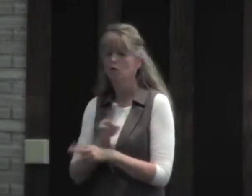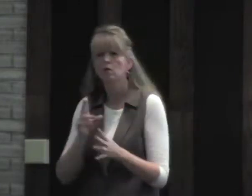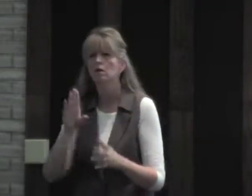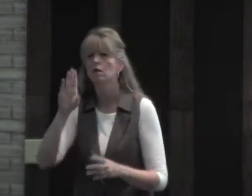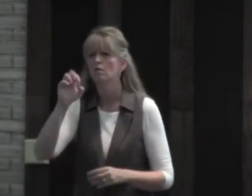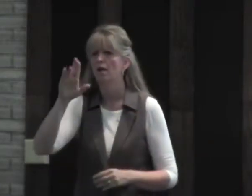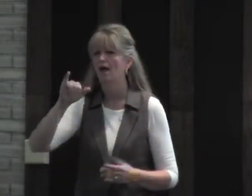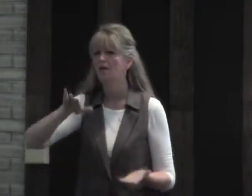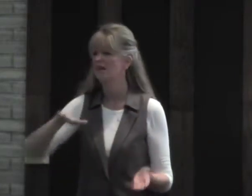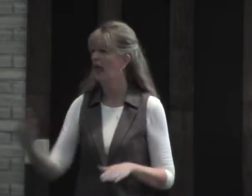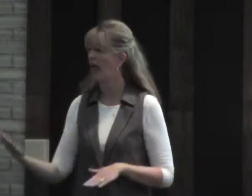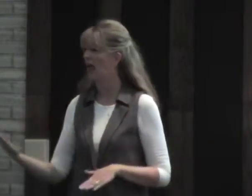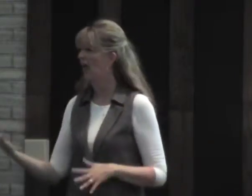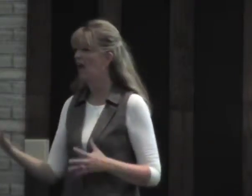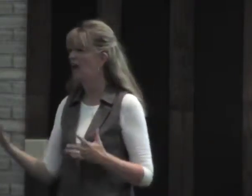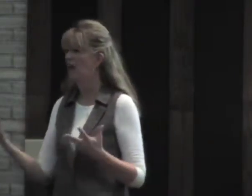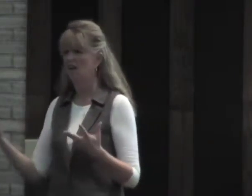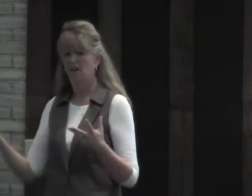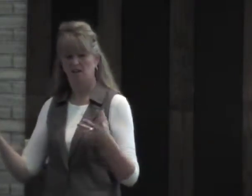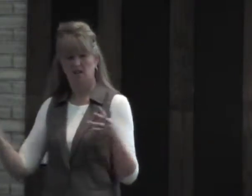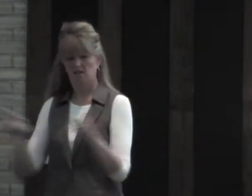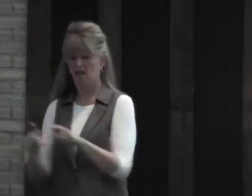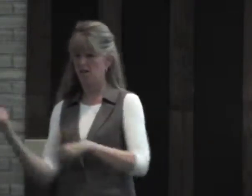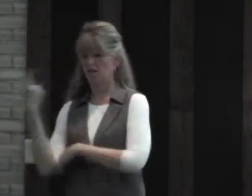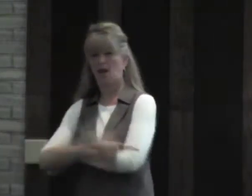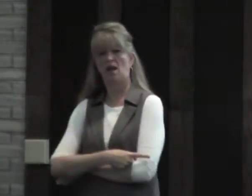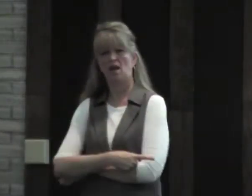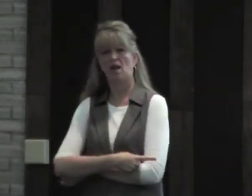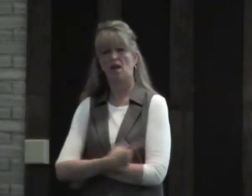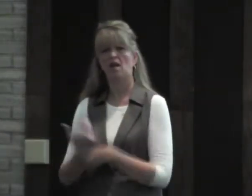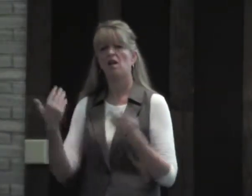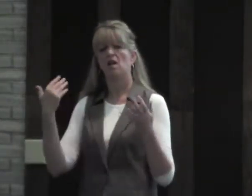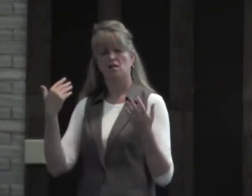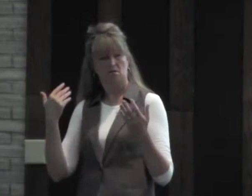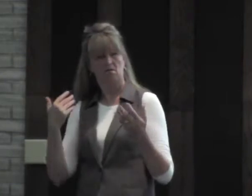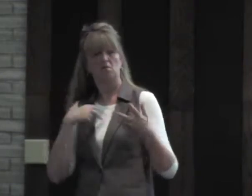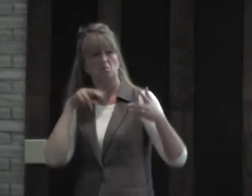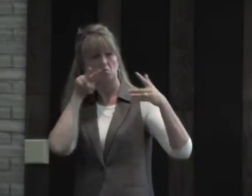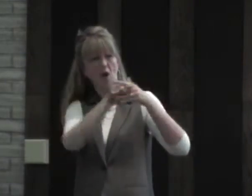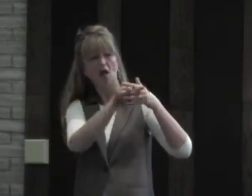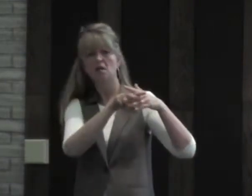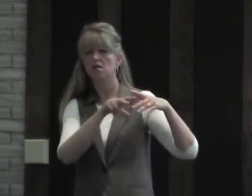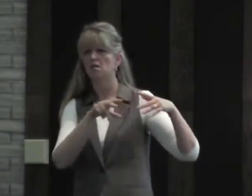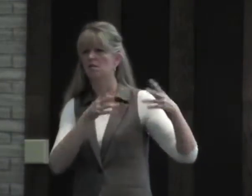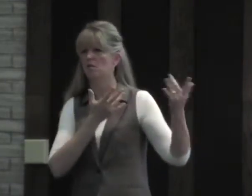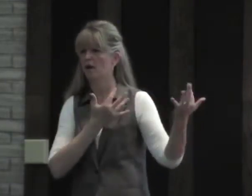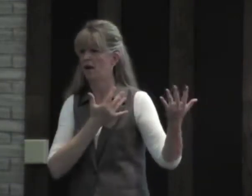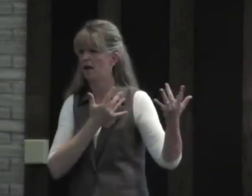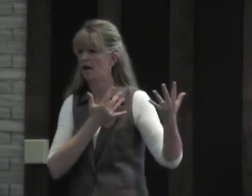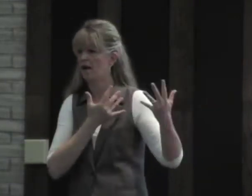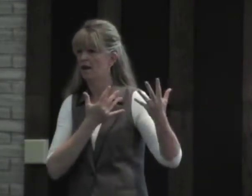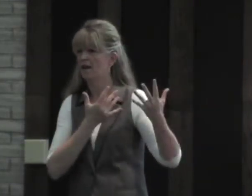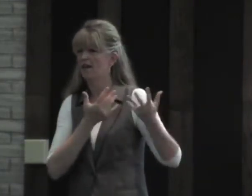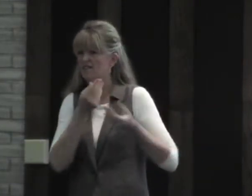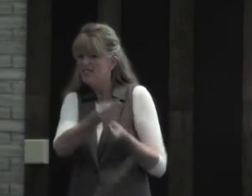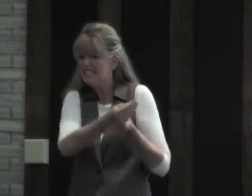So I brought it home to use it, and the battery died the same day. So I plugged it in, and it waited,